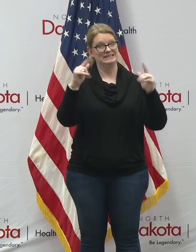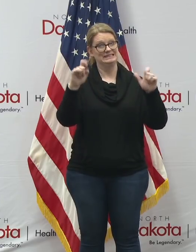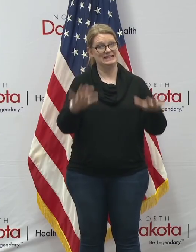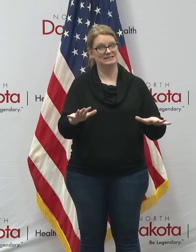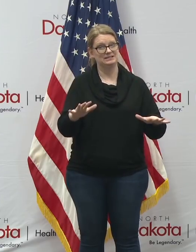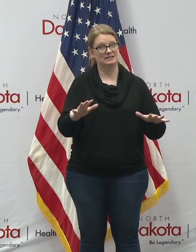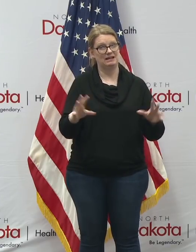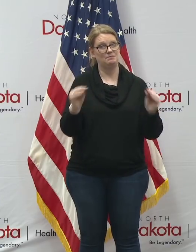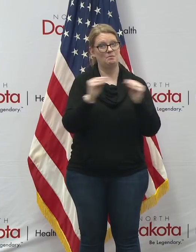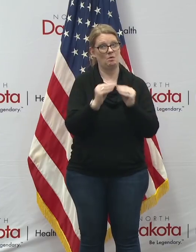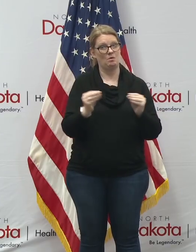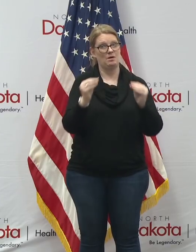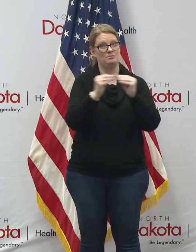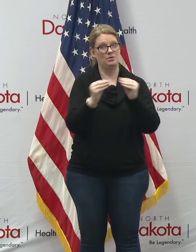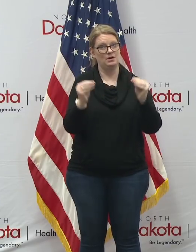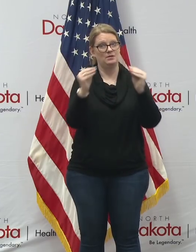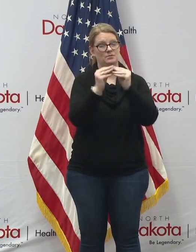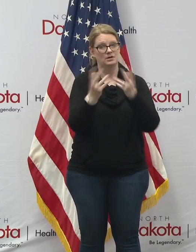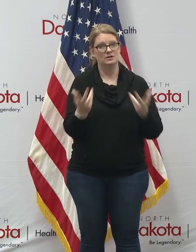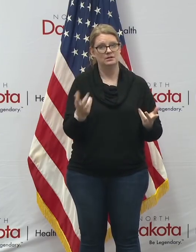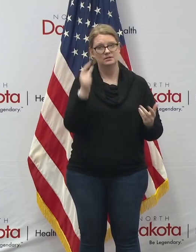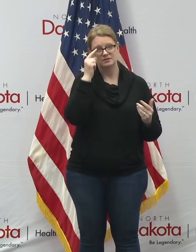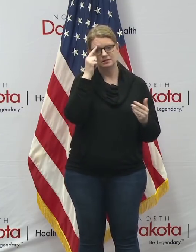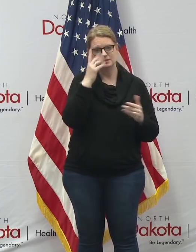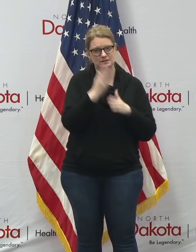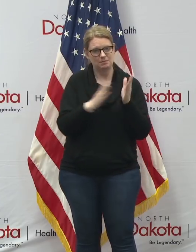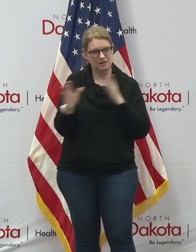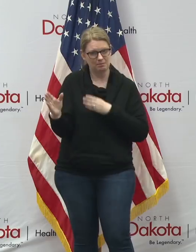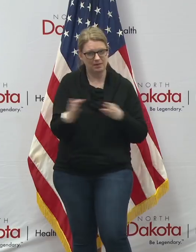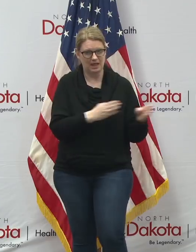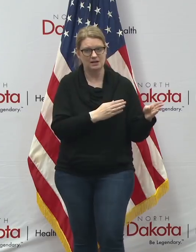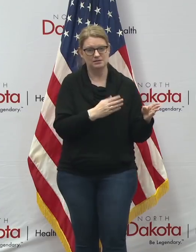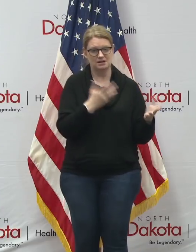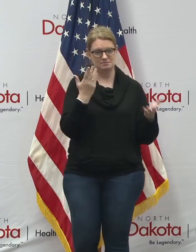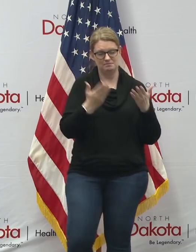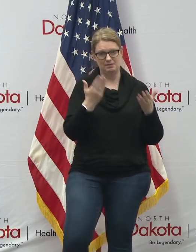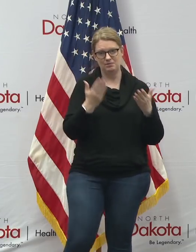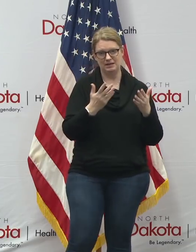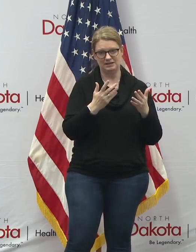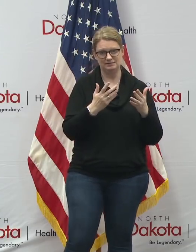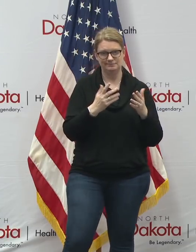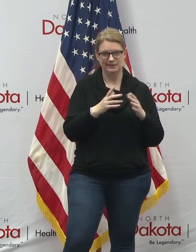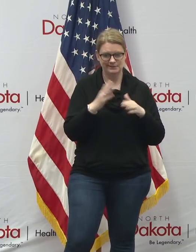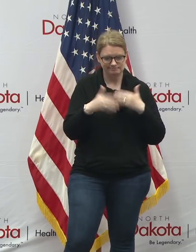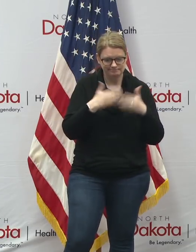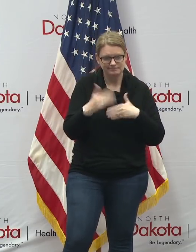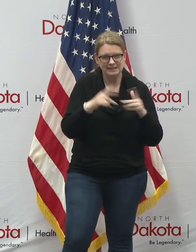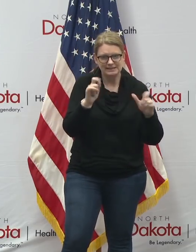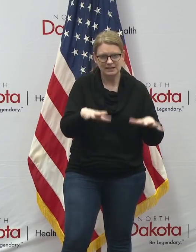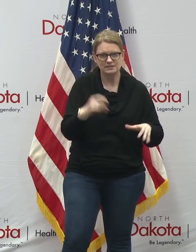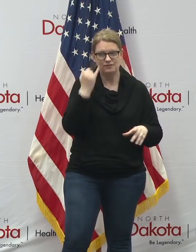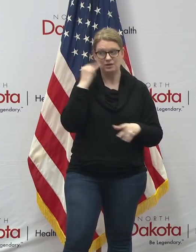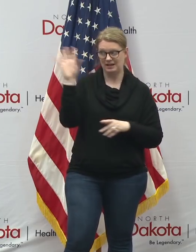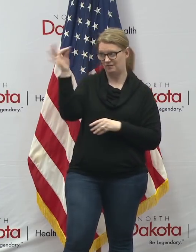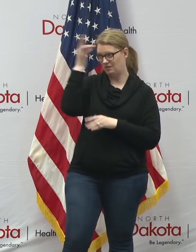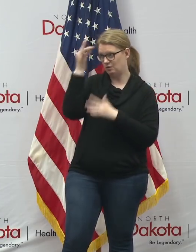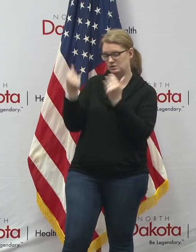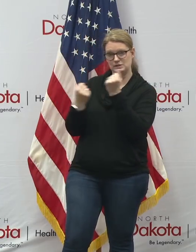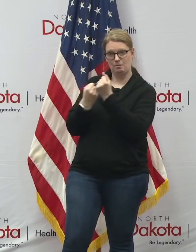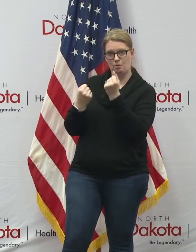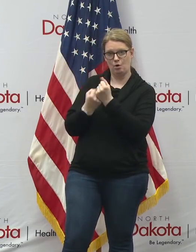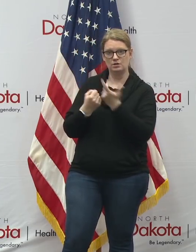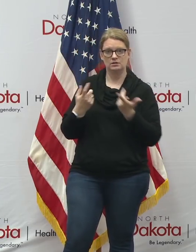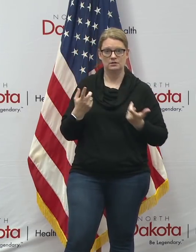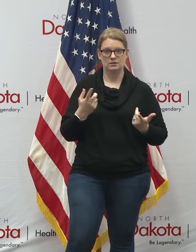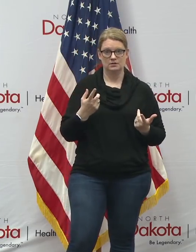are planning on doing for testing that i think might help the whole country if we can get uh you know federal support for this is for us